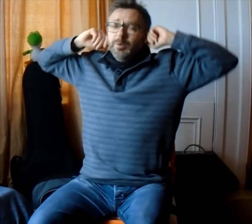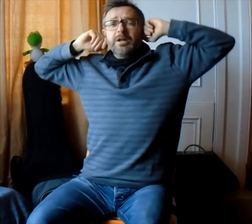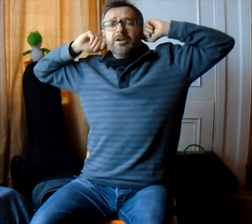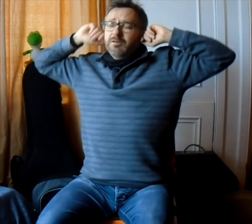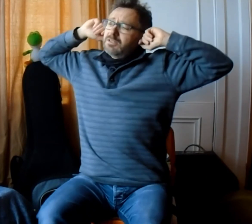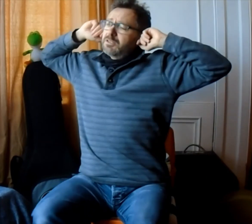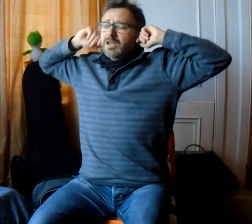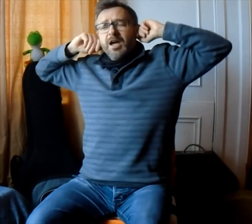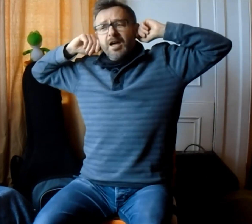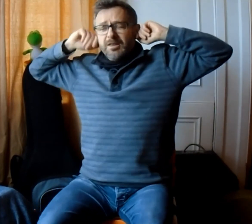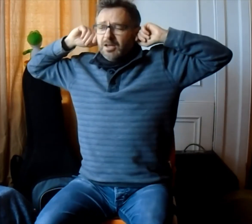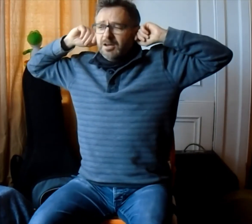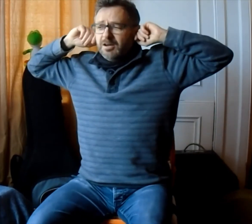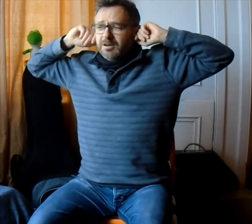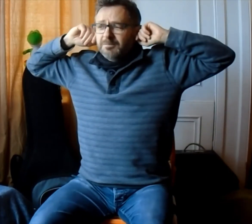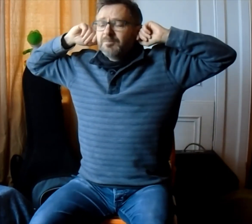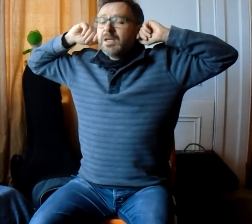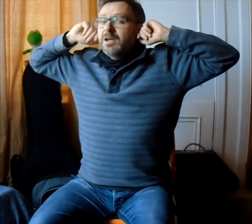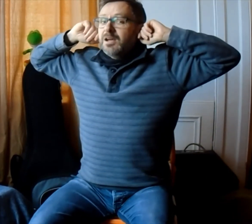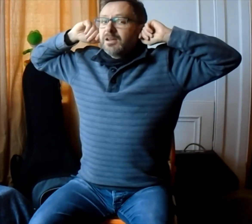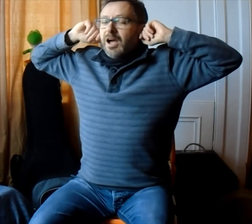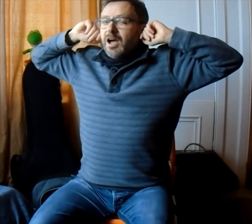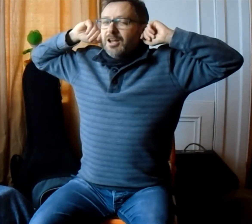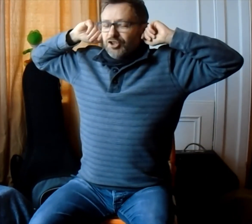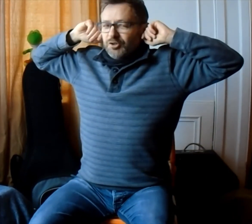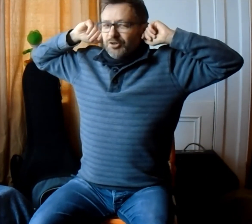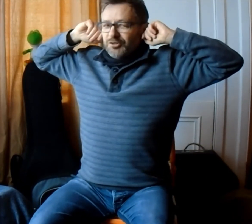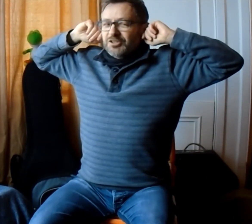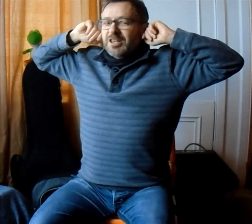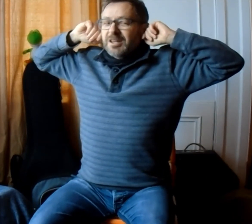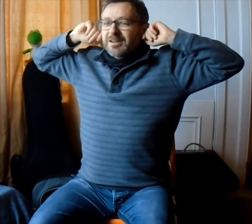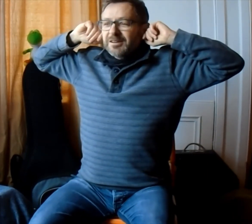your ears together can you say